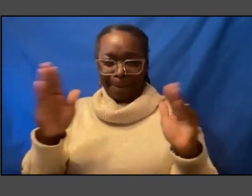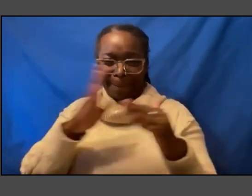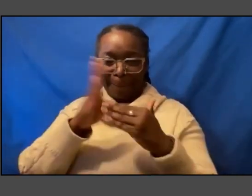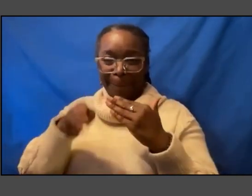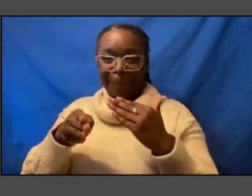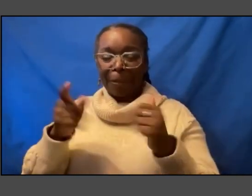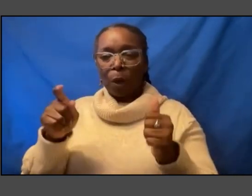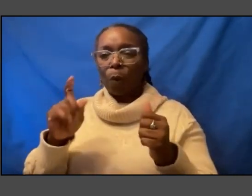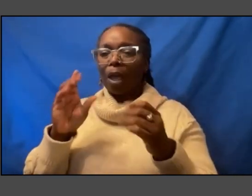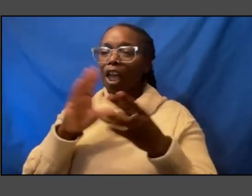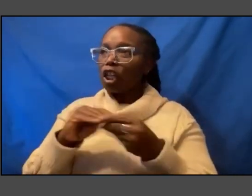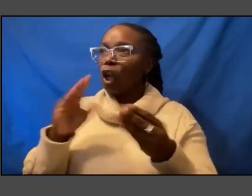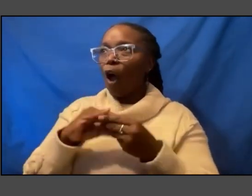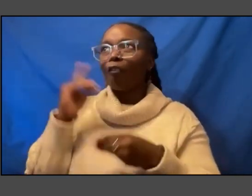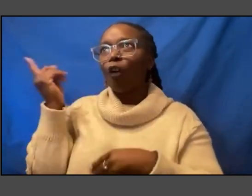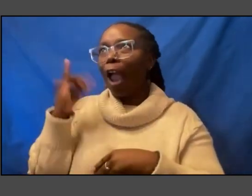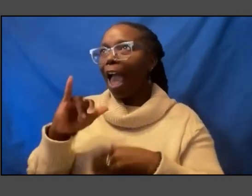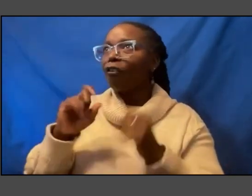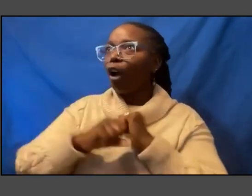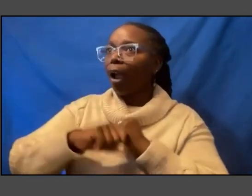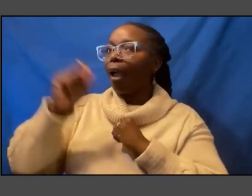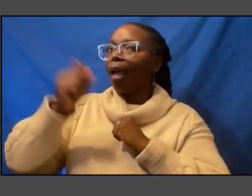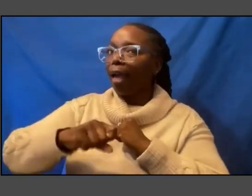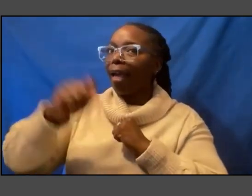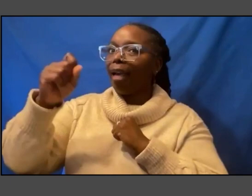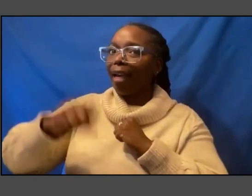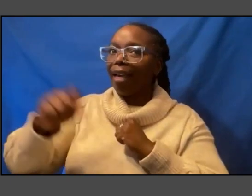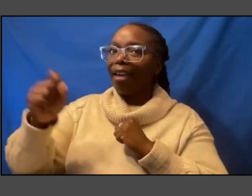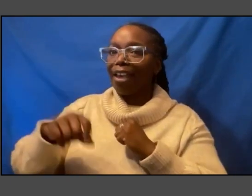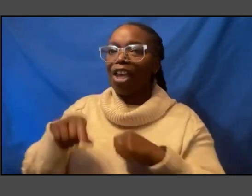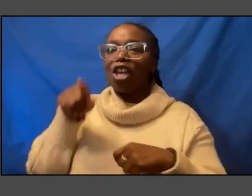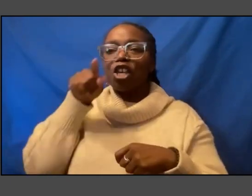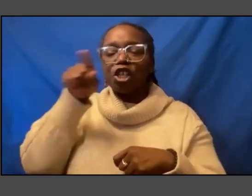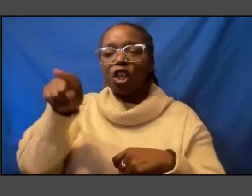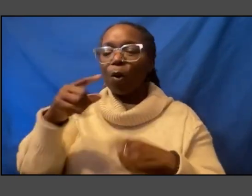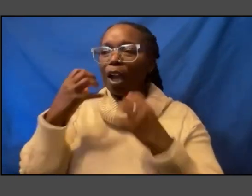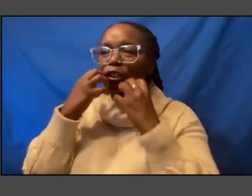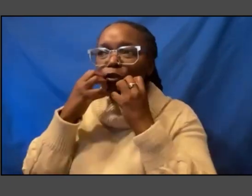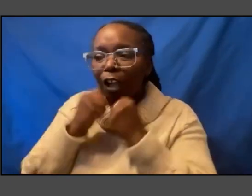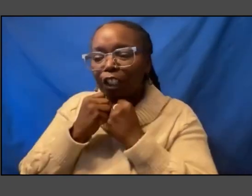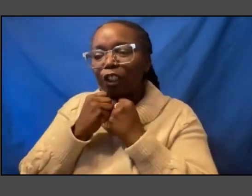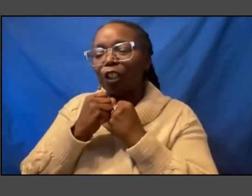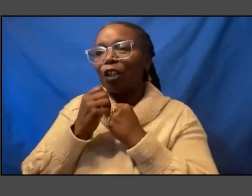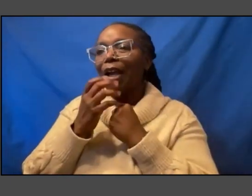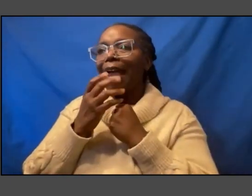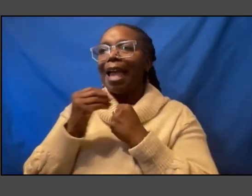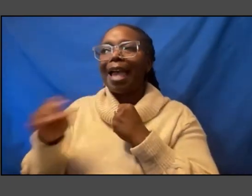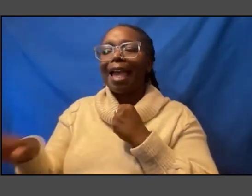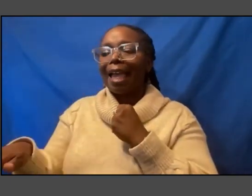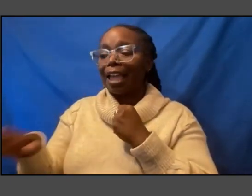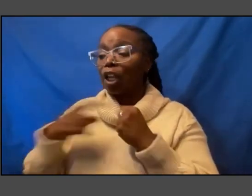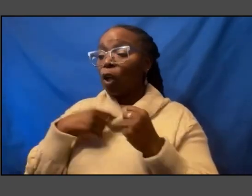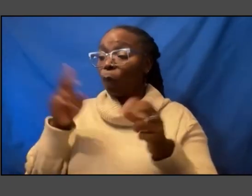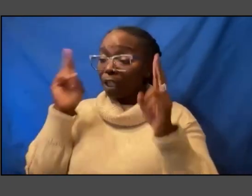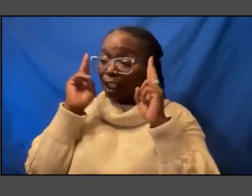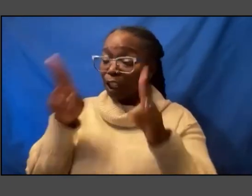uh you are a treasure and we salute you everyone out there i think would agree